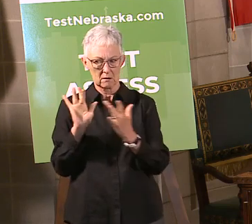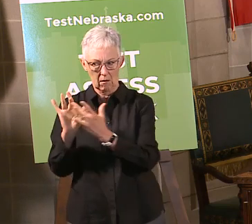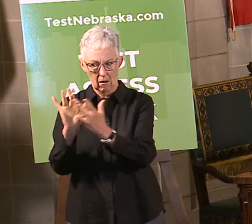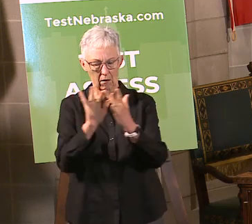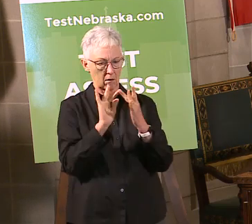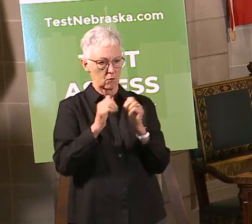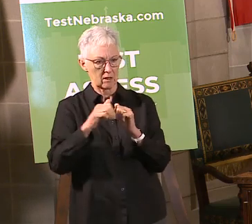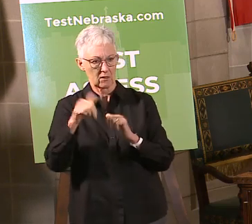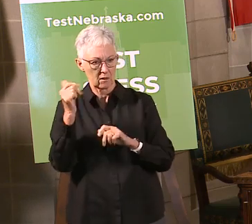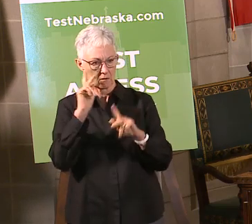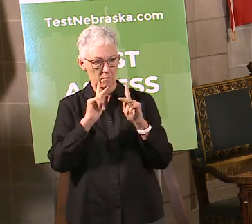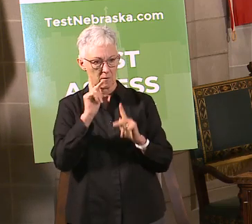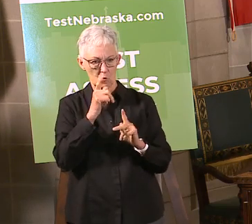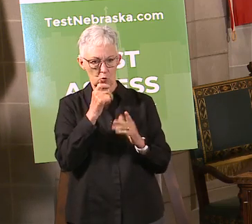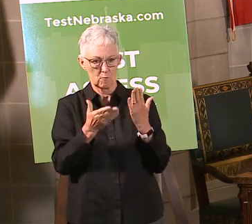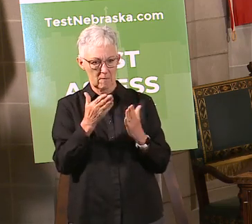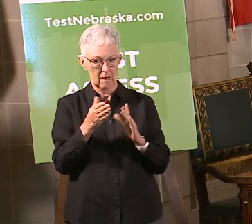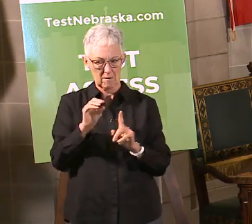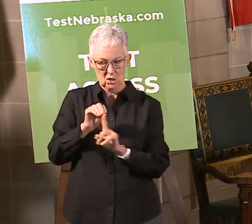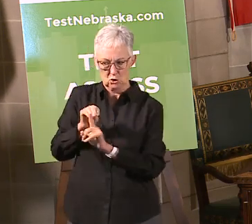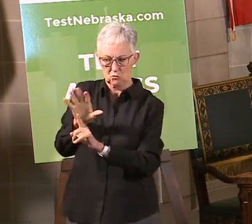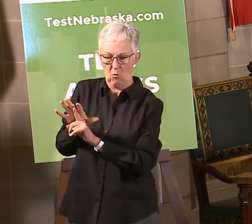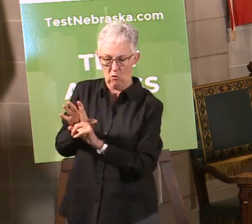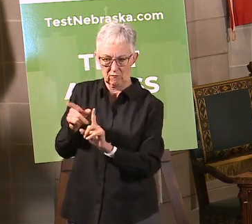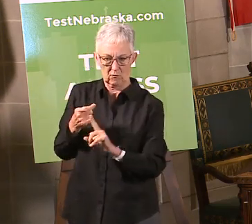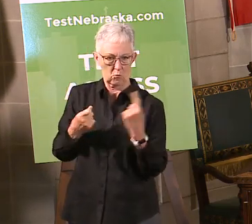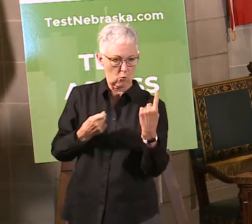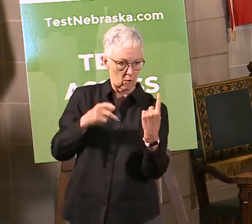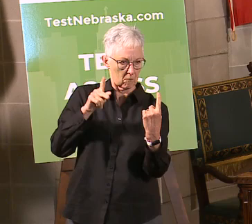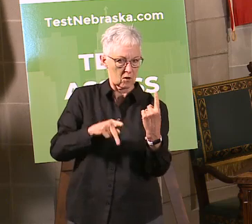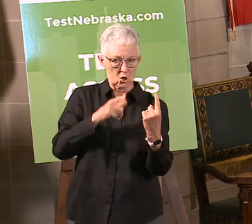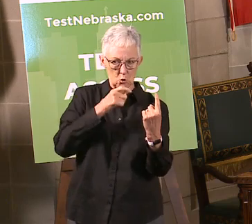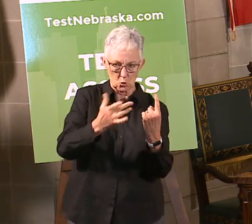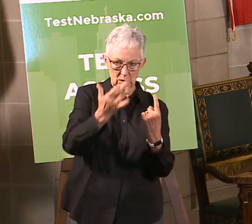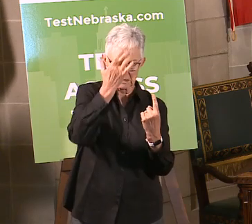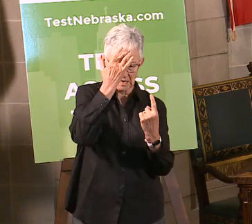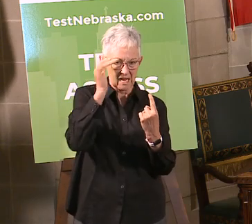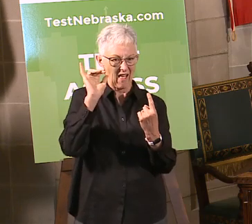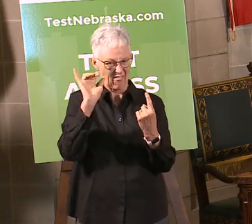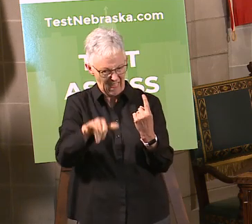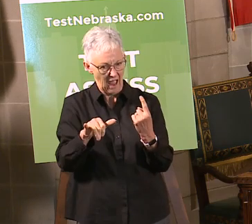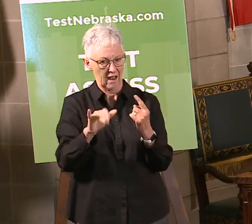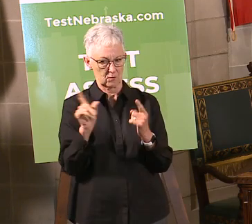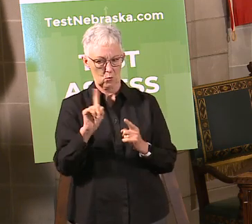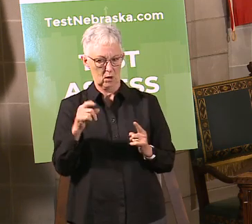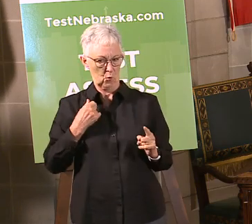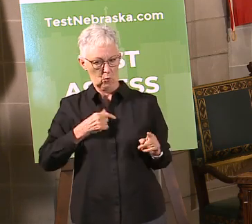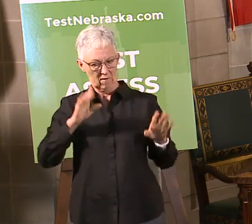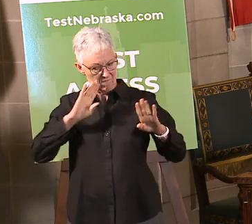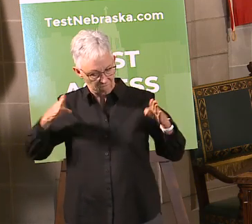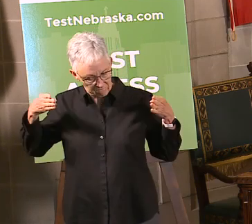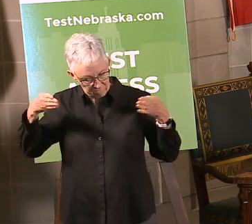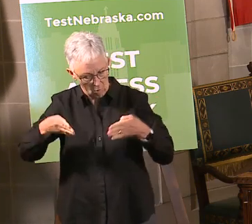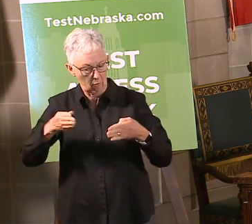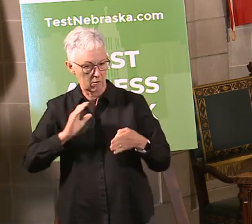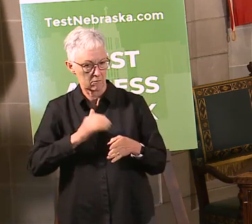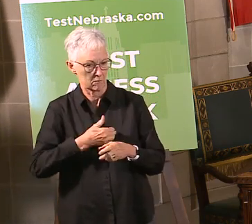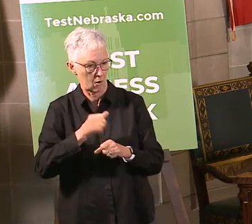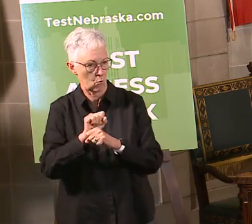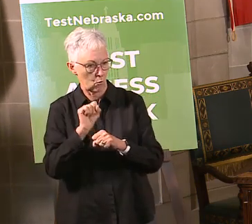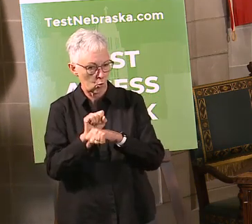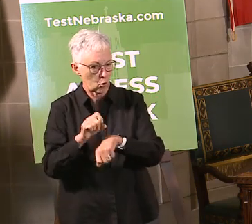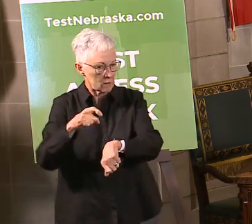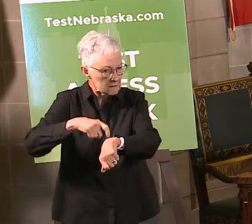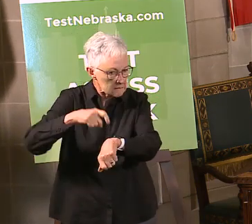forth. That's just standard epidemiology to be able to control a pandemic. So I think